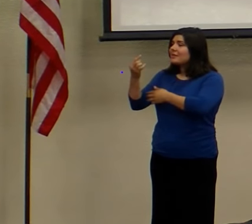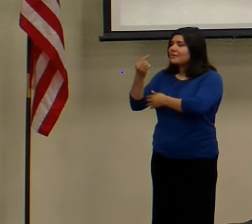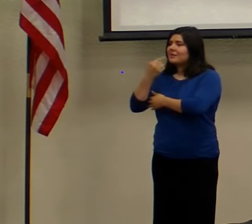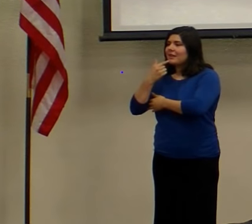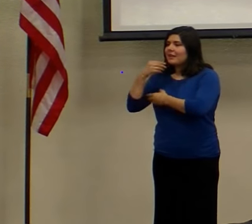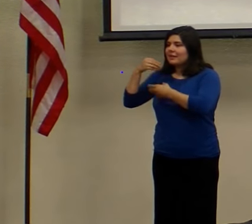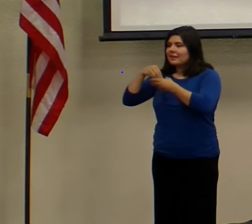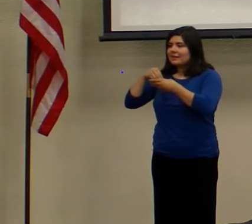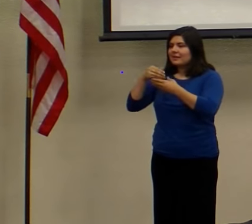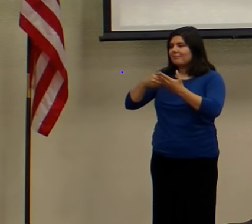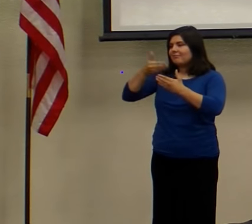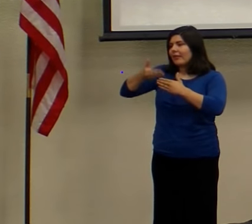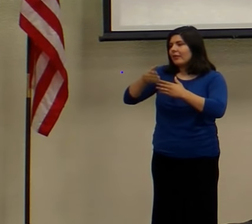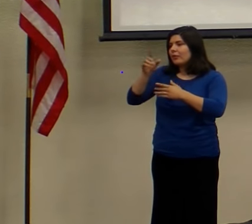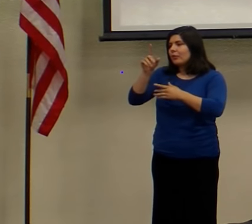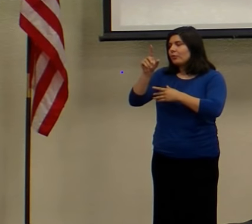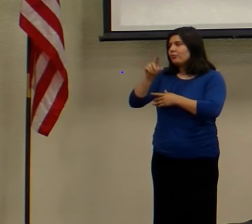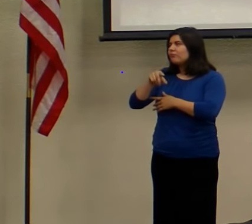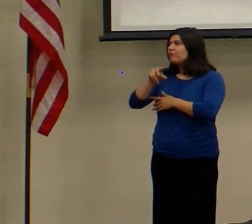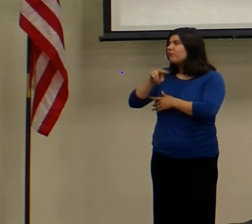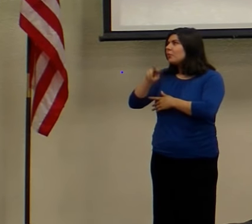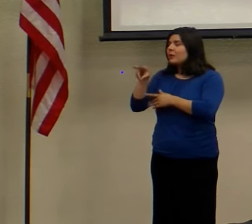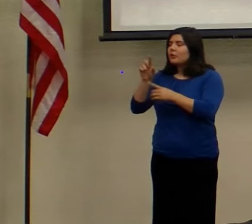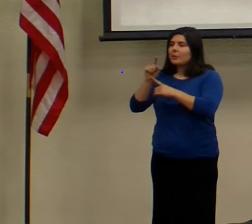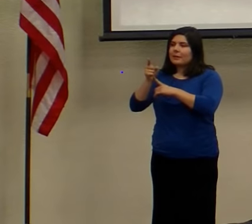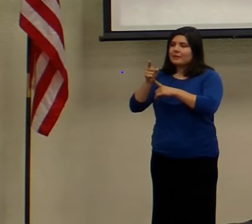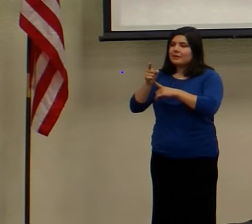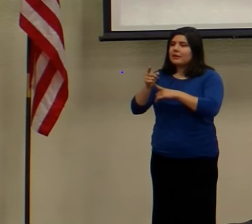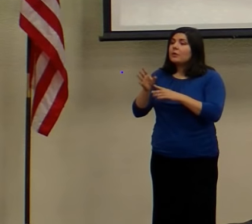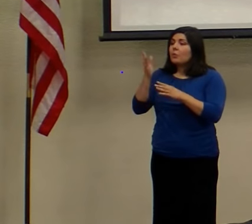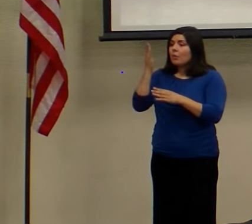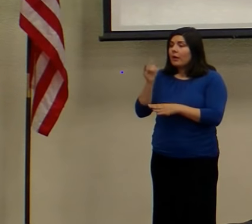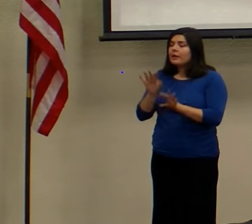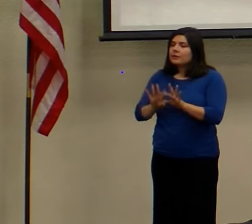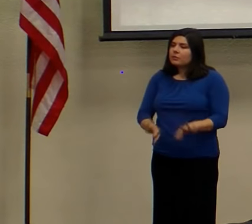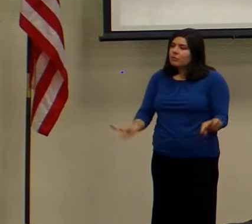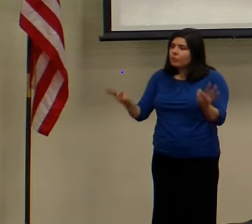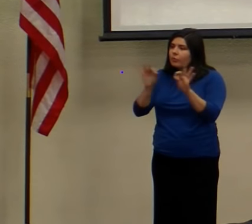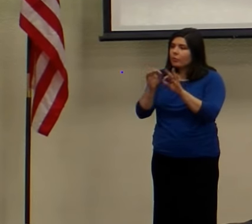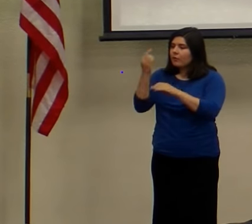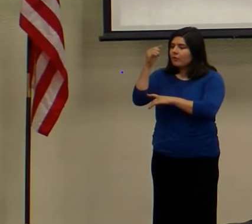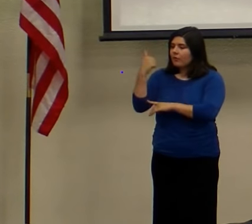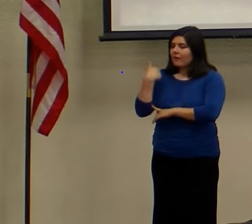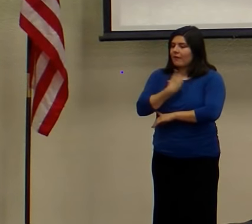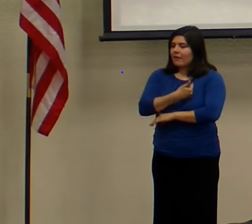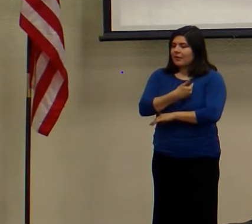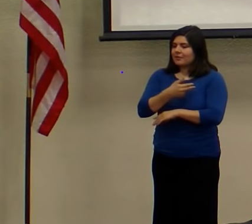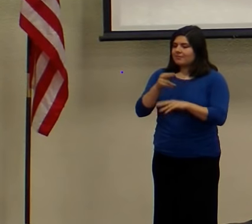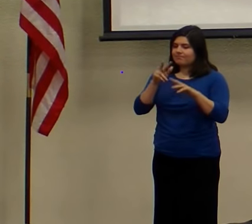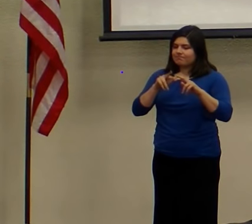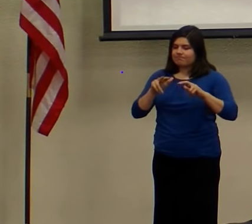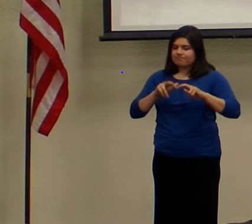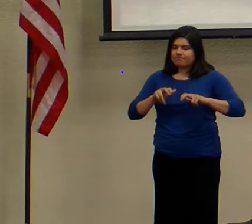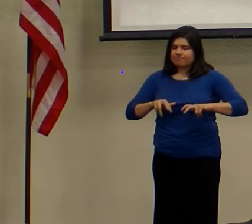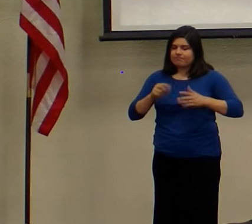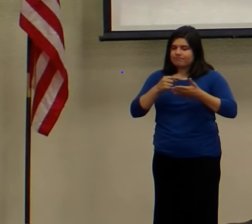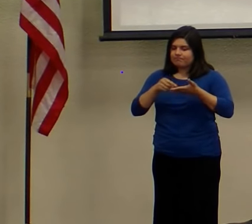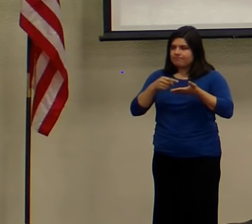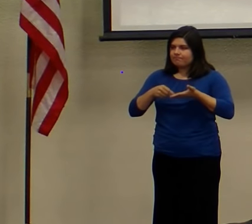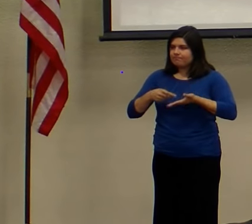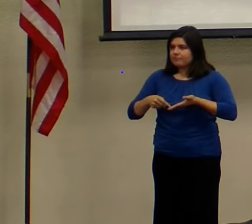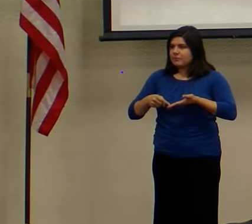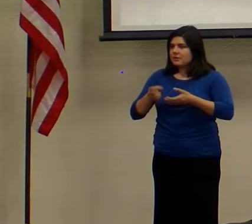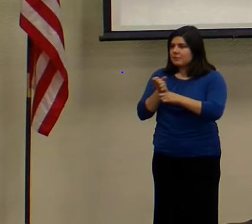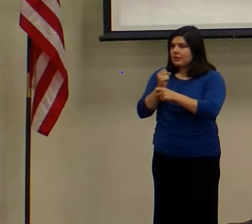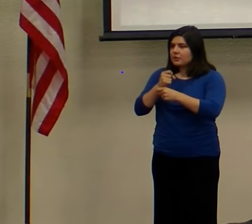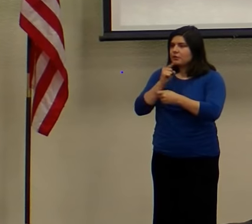minutes. Because it's very important for us to kind of take inventory and make sure that those things that are going on